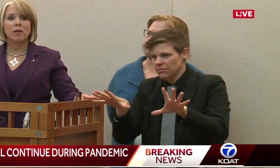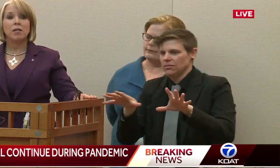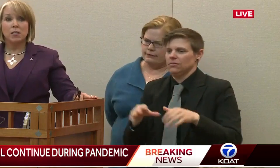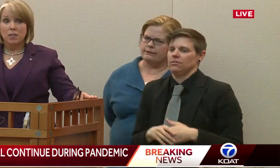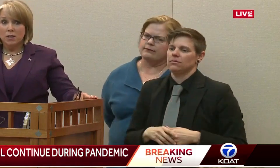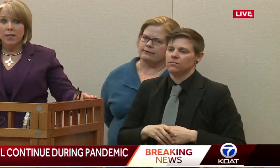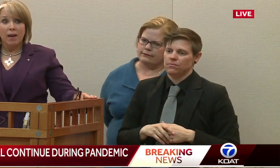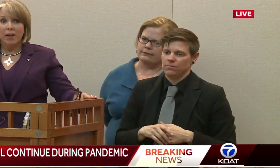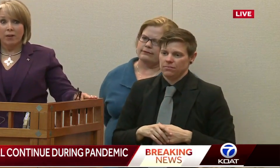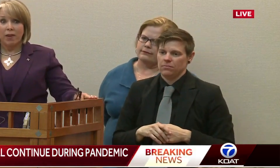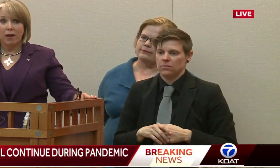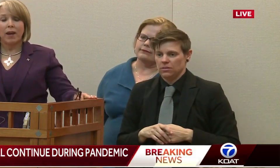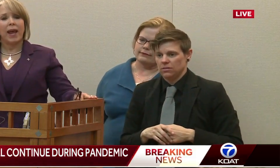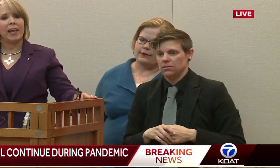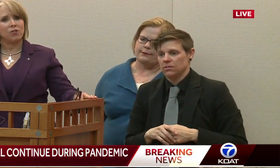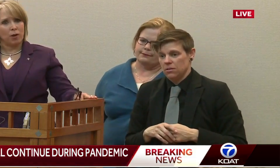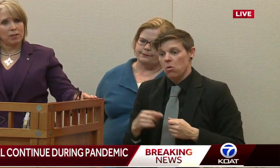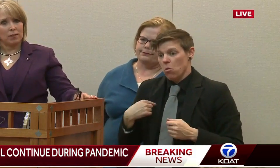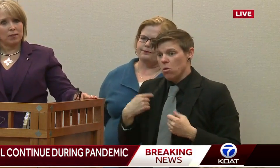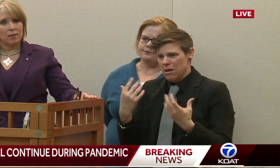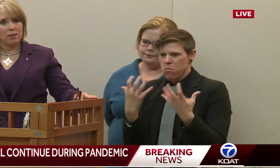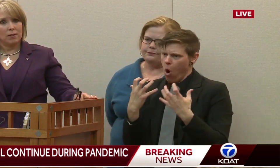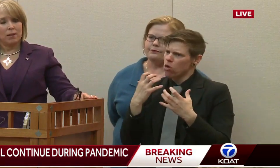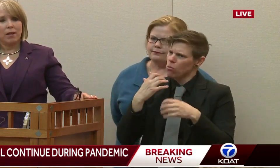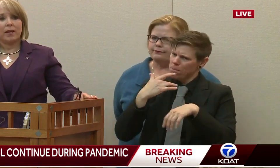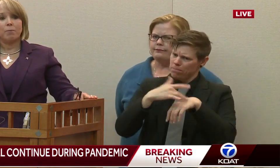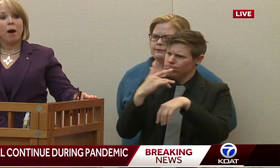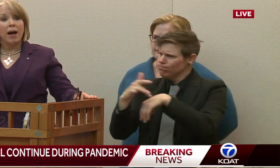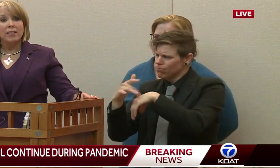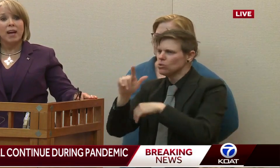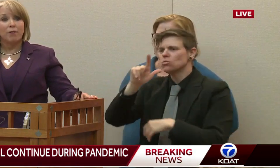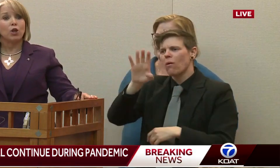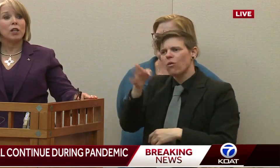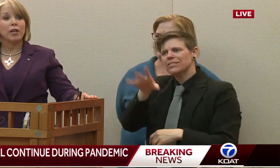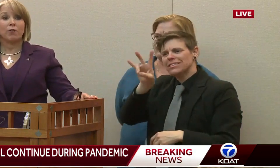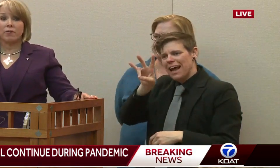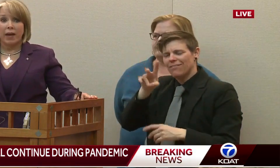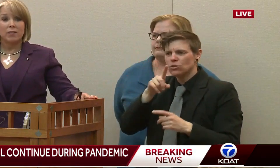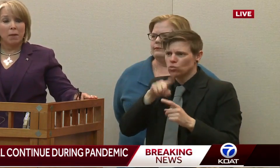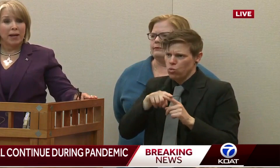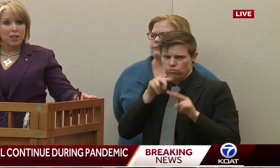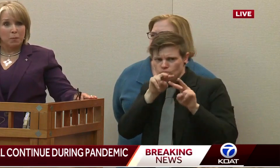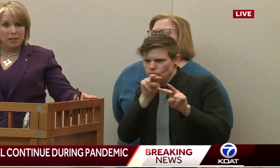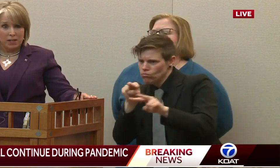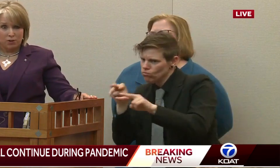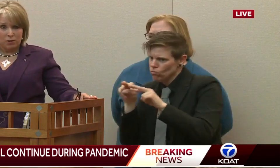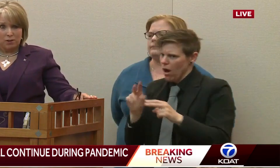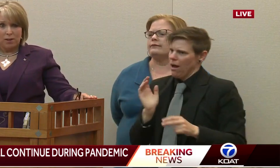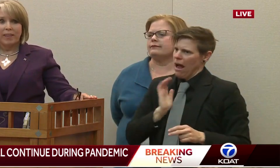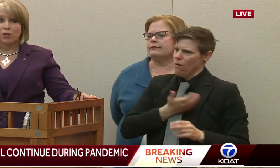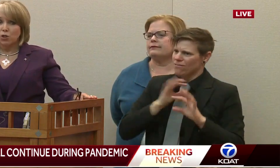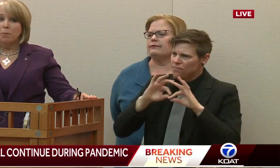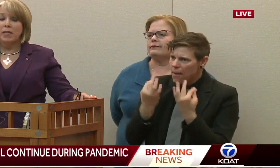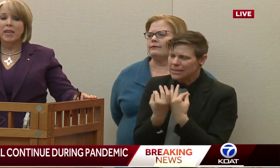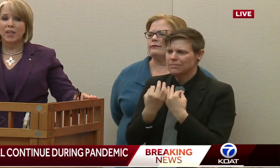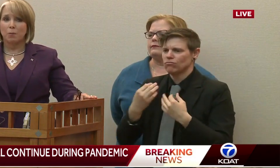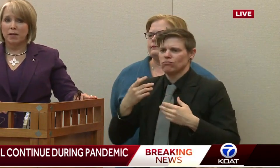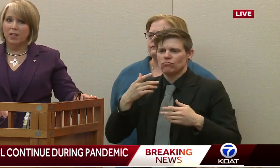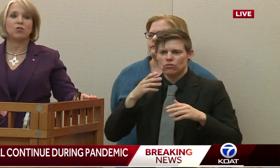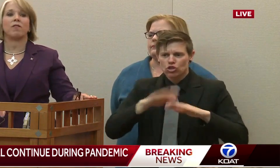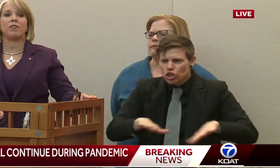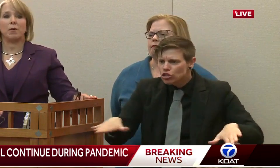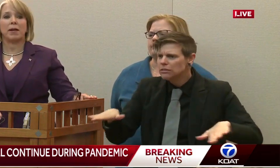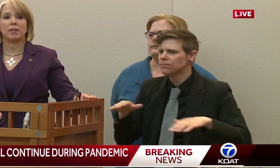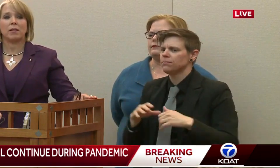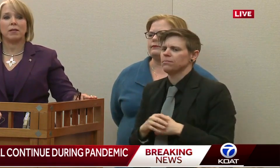-7 to navigate that and address it. And my staff are clear that that is my expectation. That should be the